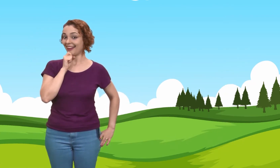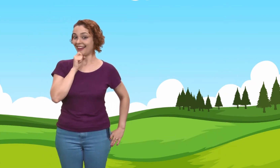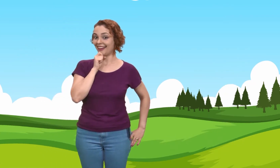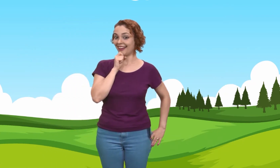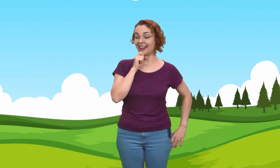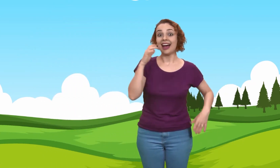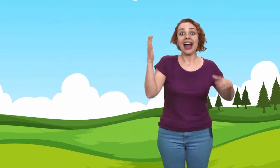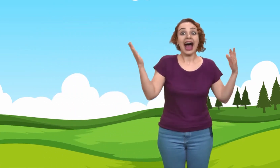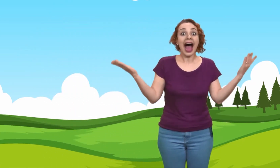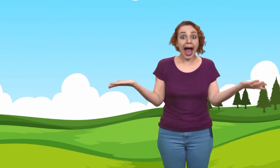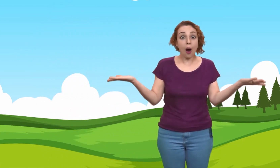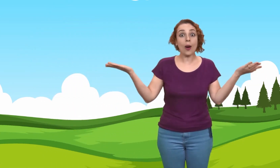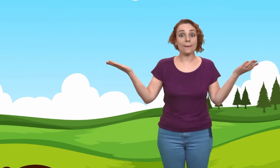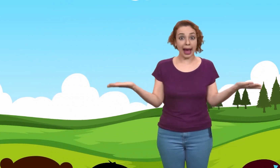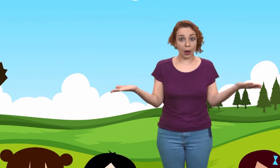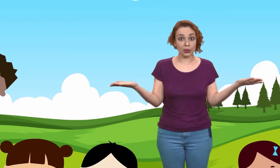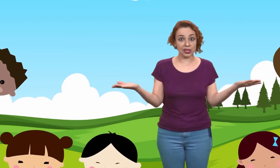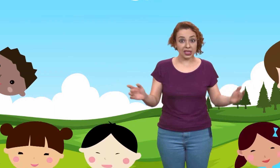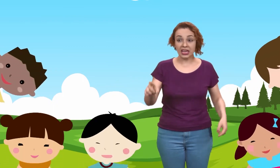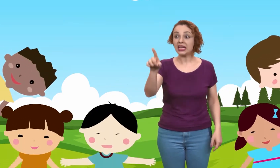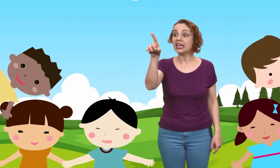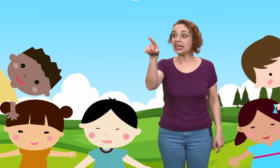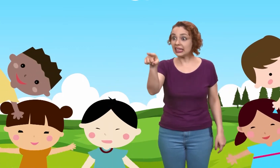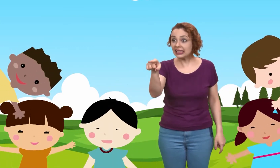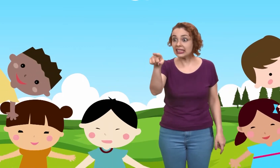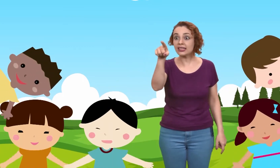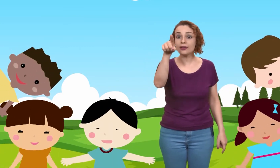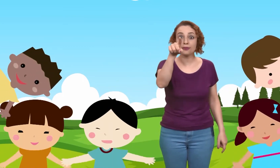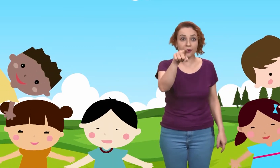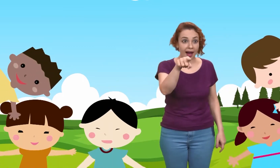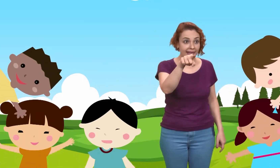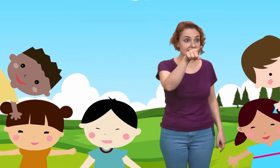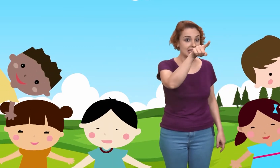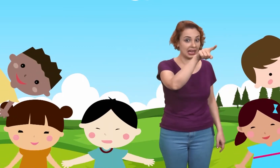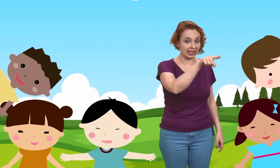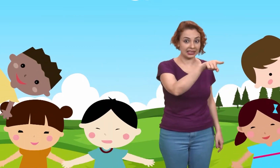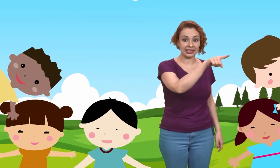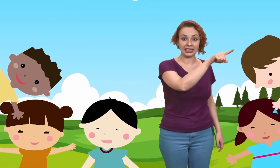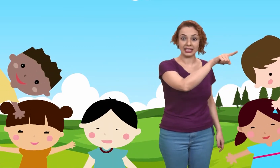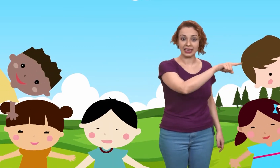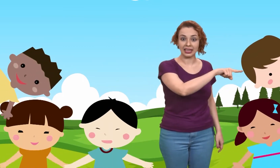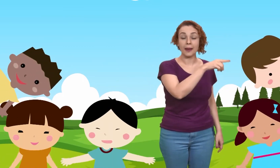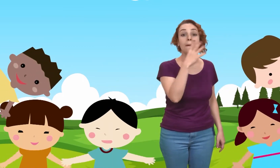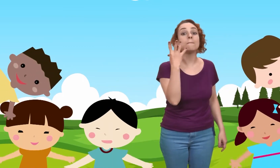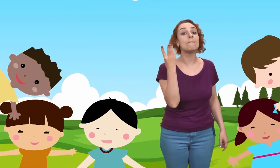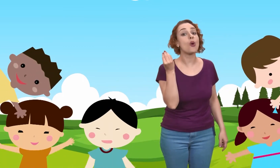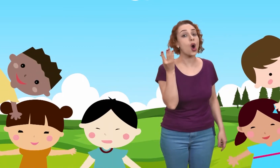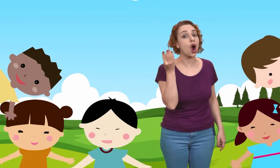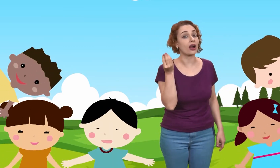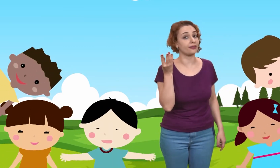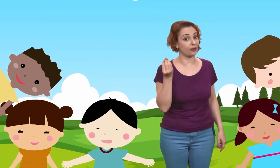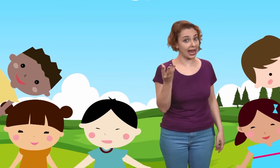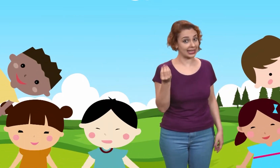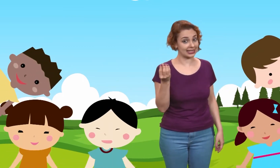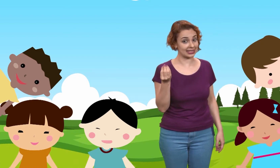How about inviting more friends